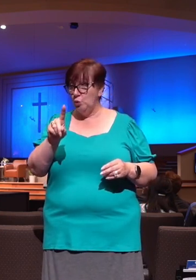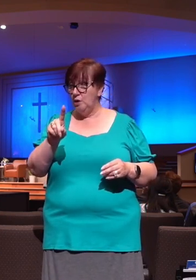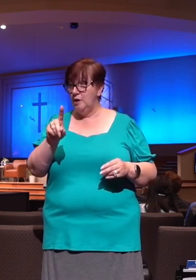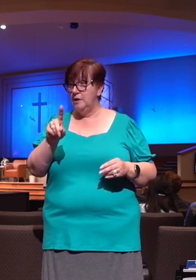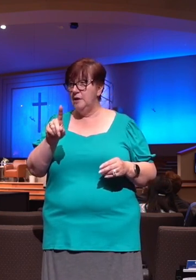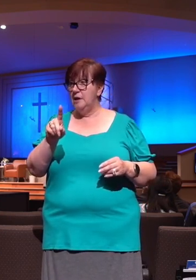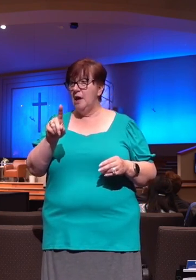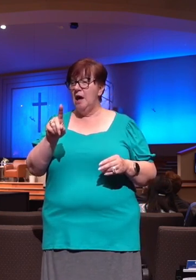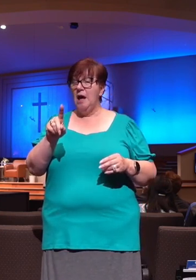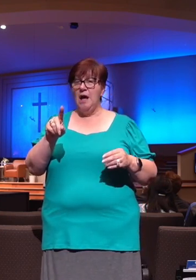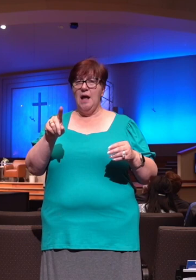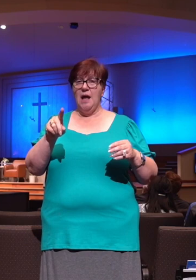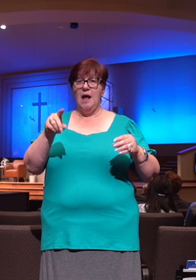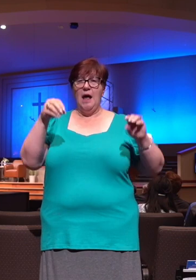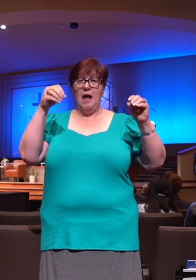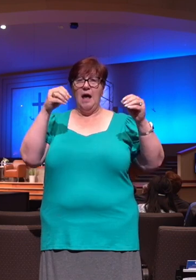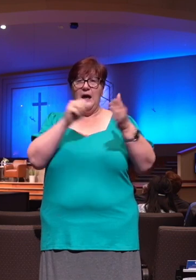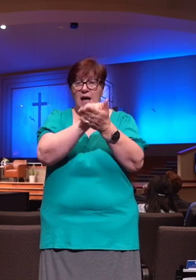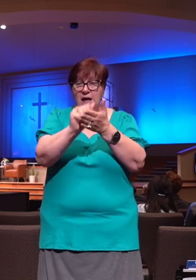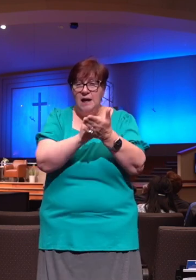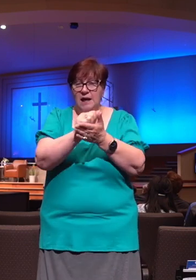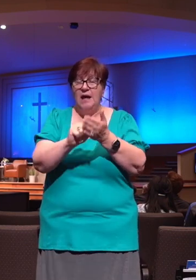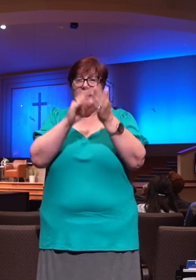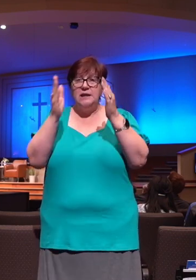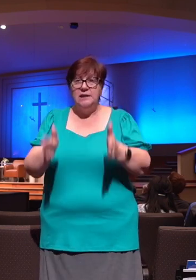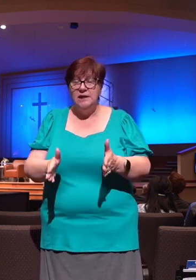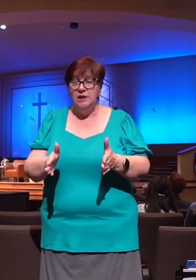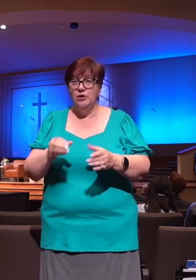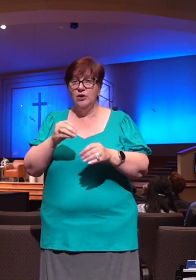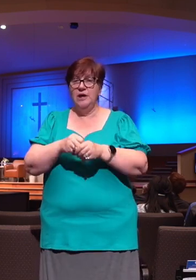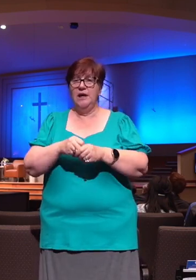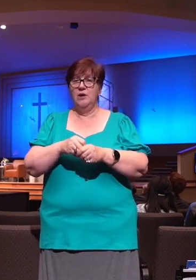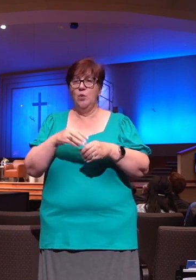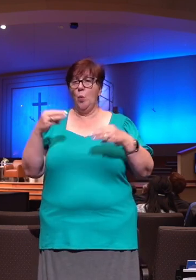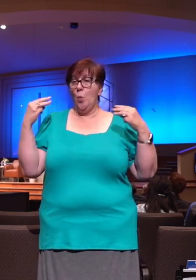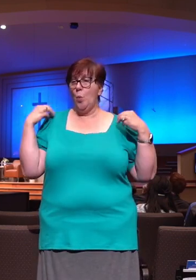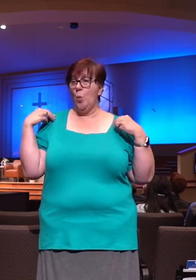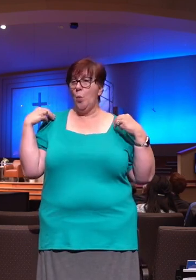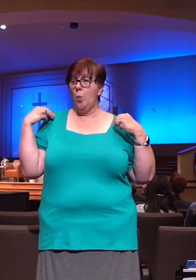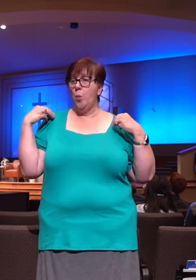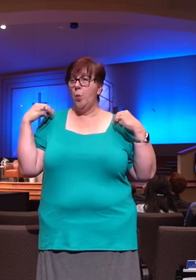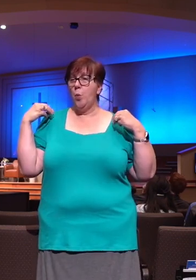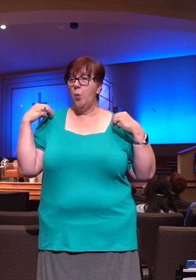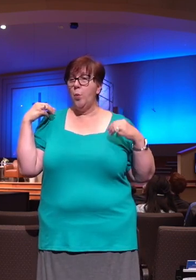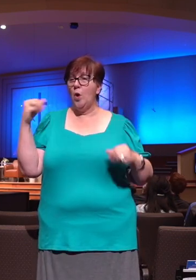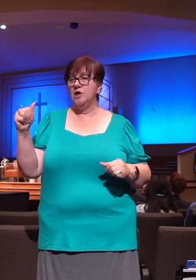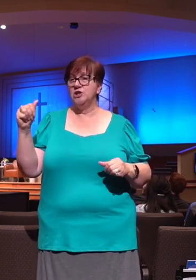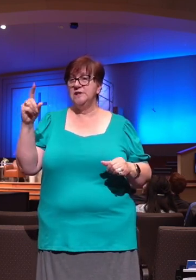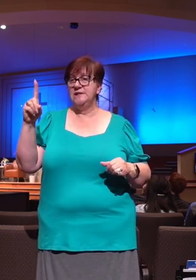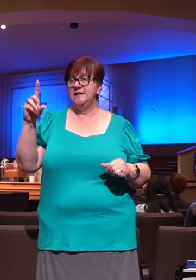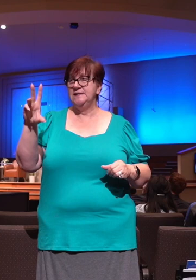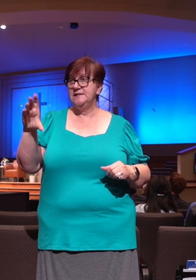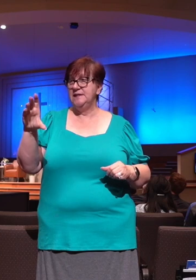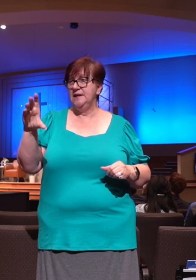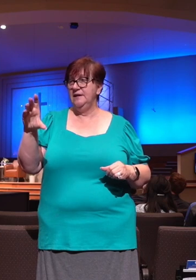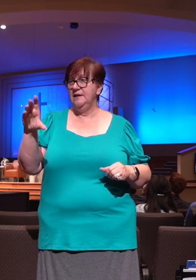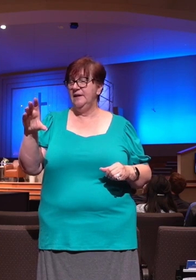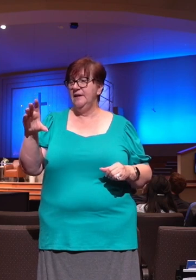And the whole reasoning for his suit was that the dry cleaners had promised satisfaction